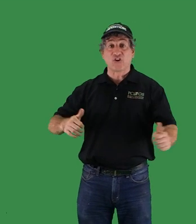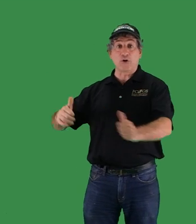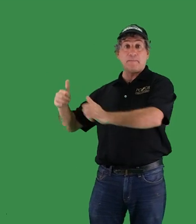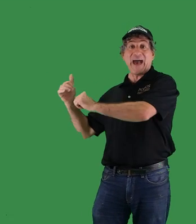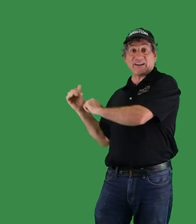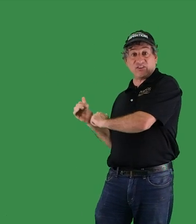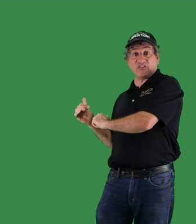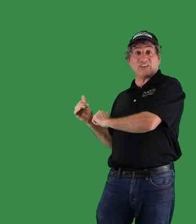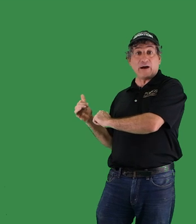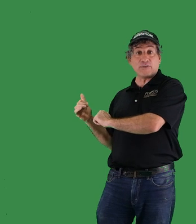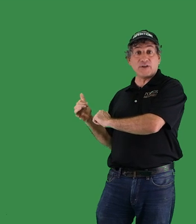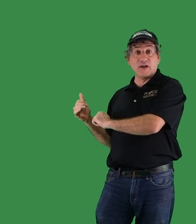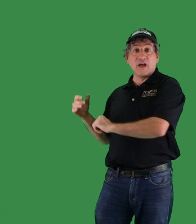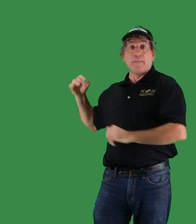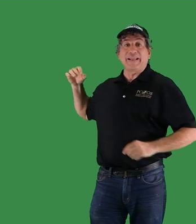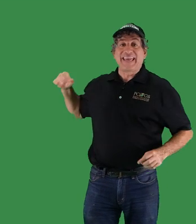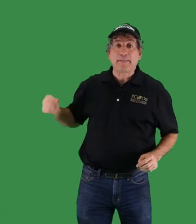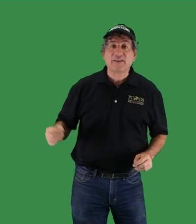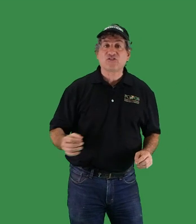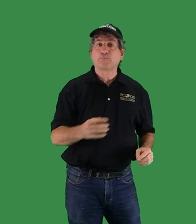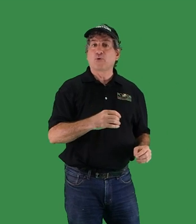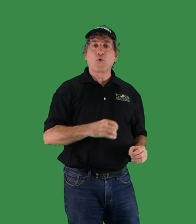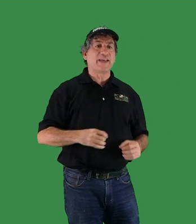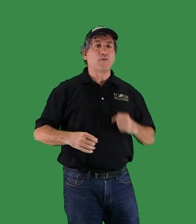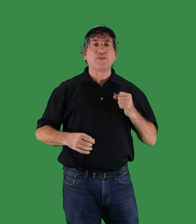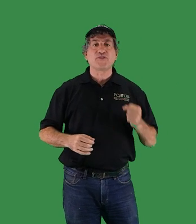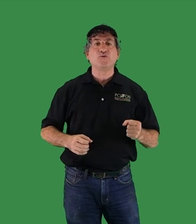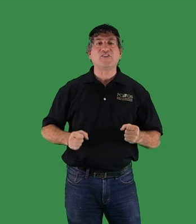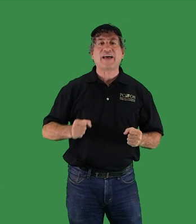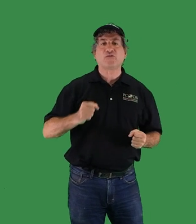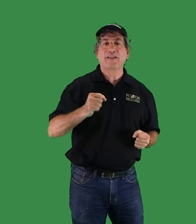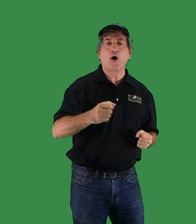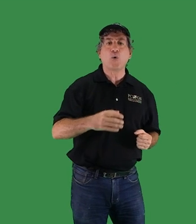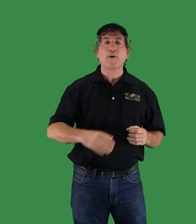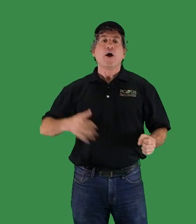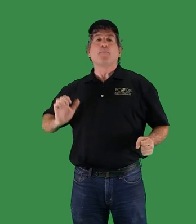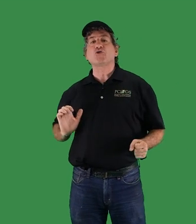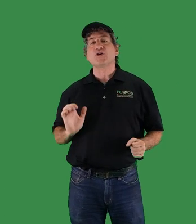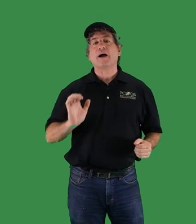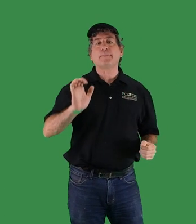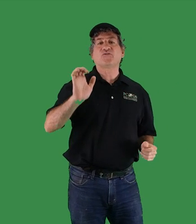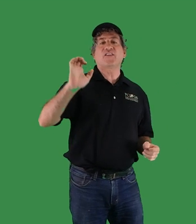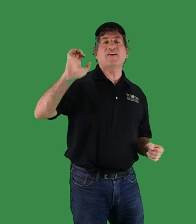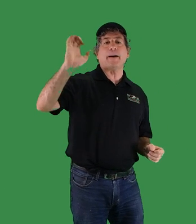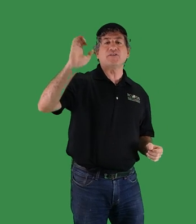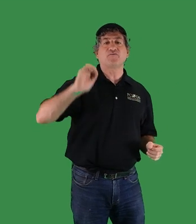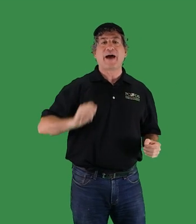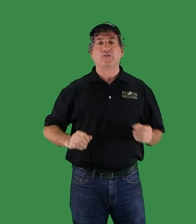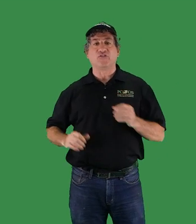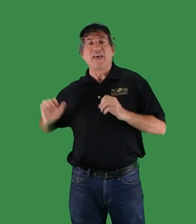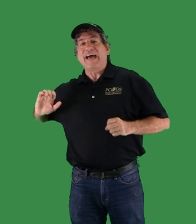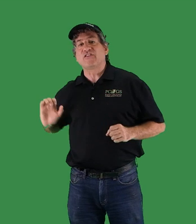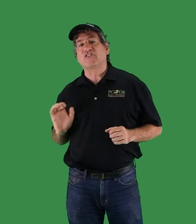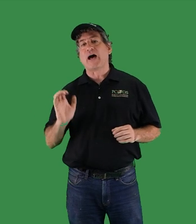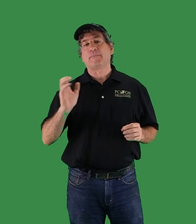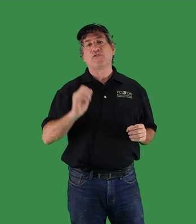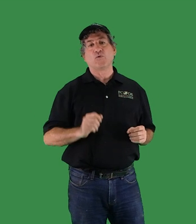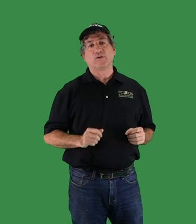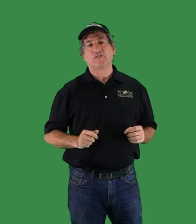turn back to the South, but kept exploring it with enthusiasm and hope, pushing up to the tops of mountains and to the top of the world.